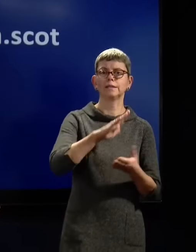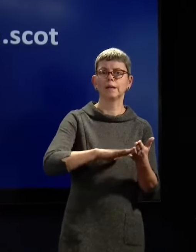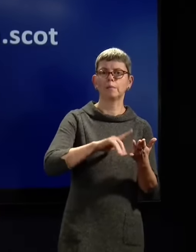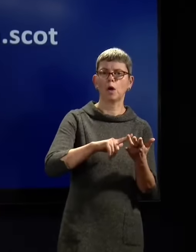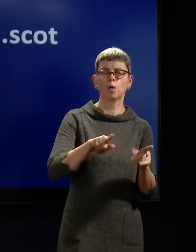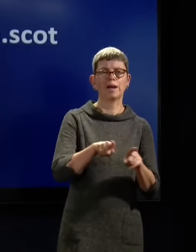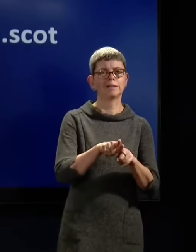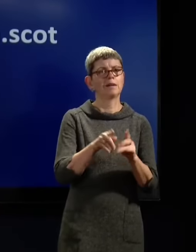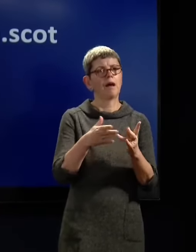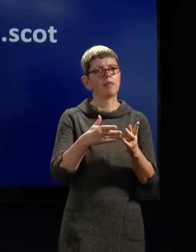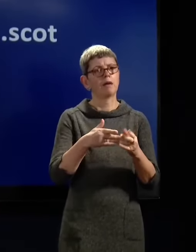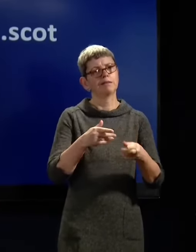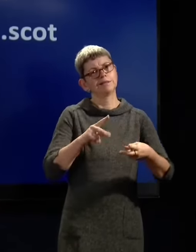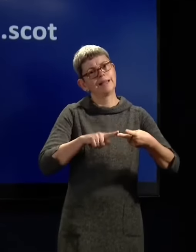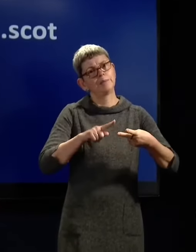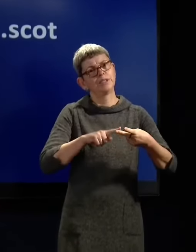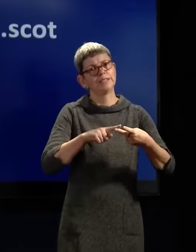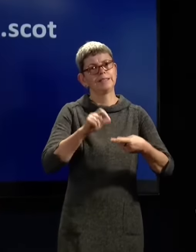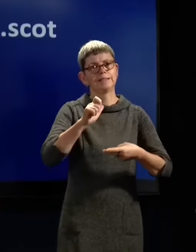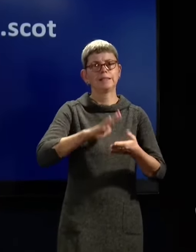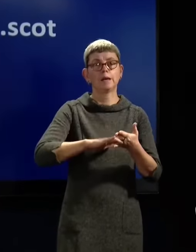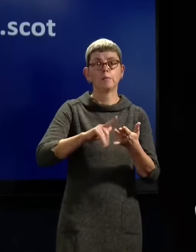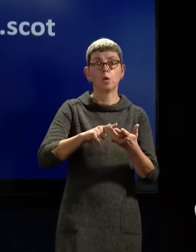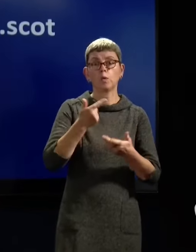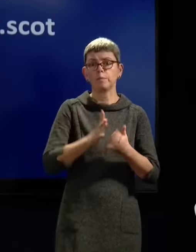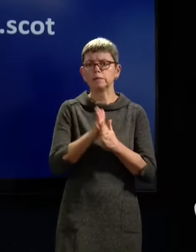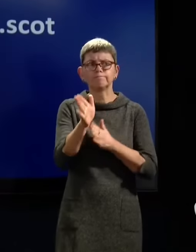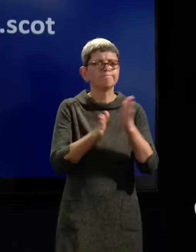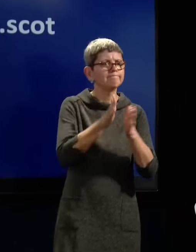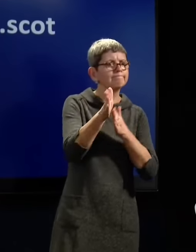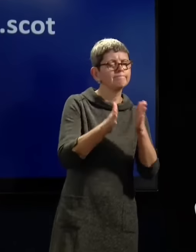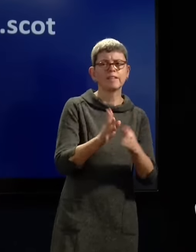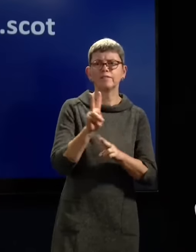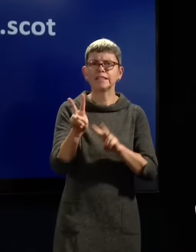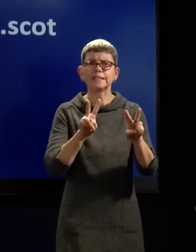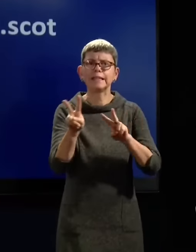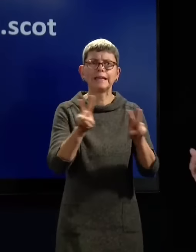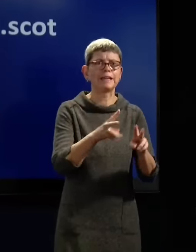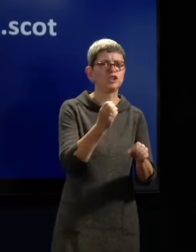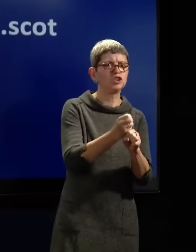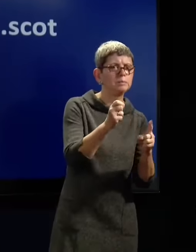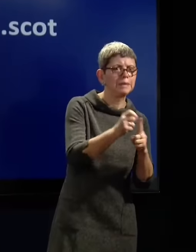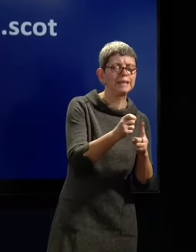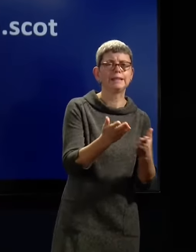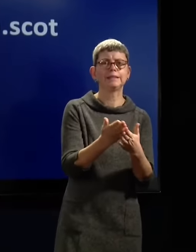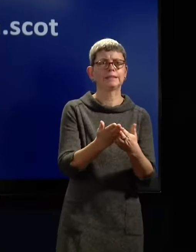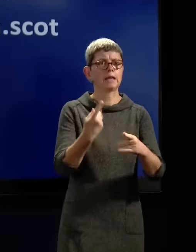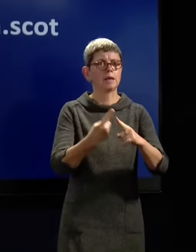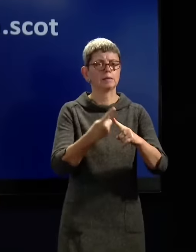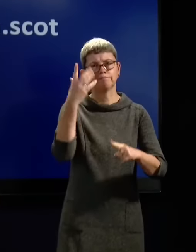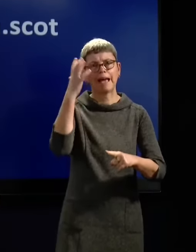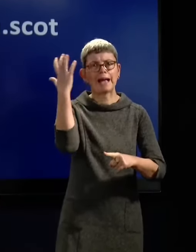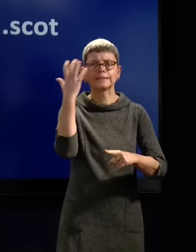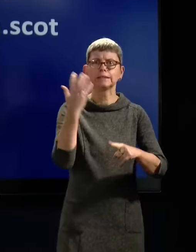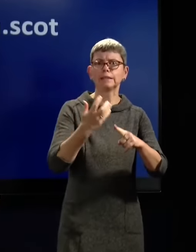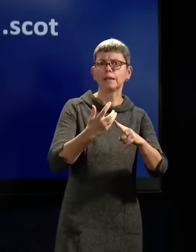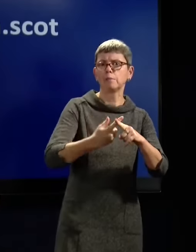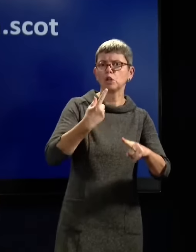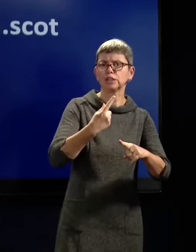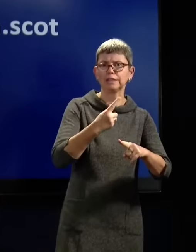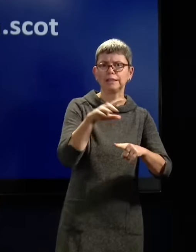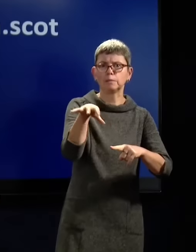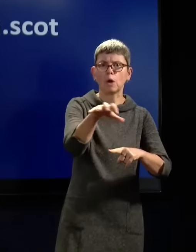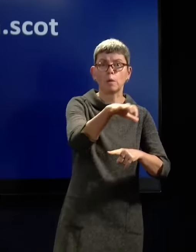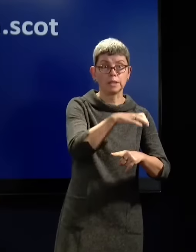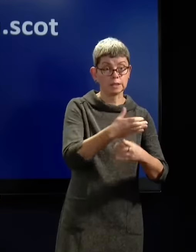Deputy Chief Medical Officers, we've been visiting emergency departments and GP practices. So we've seen firsthand the exceptional care that our colleagues